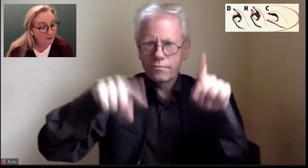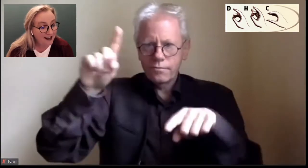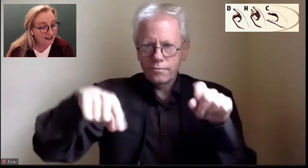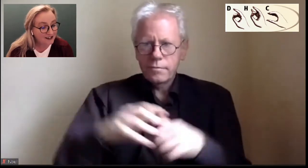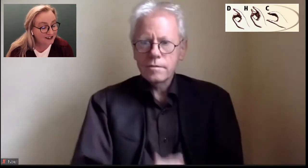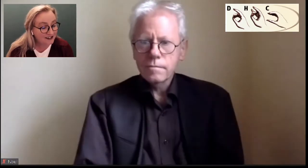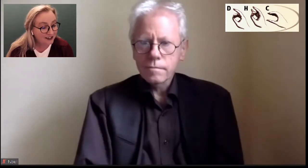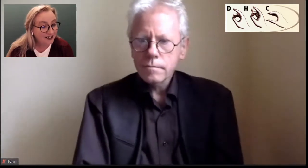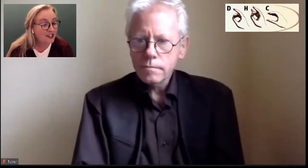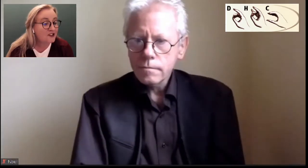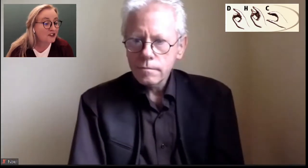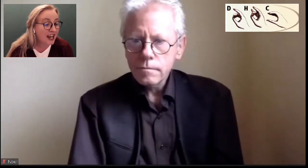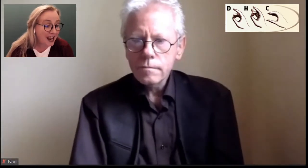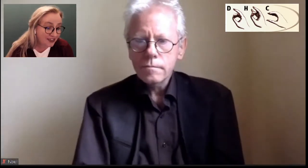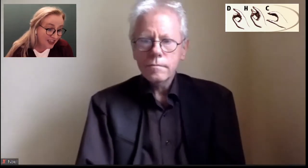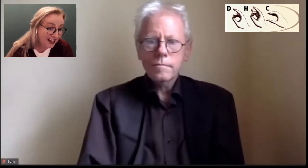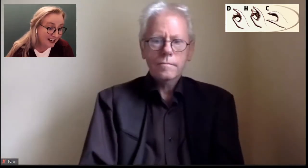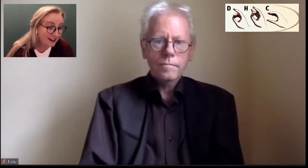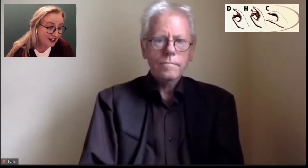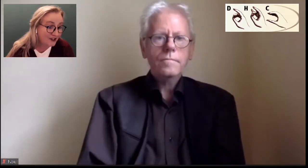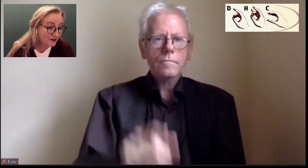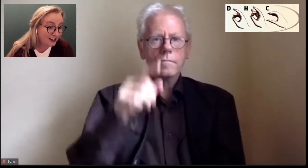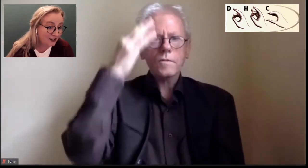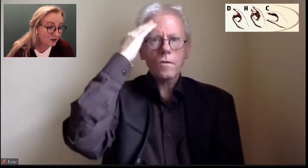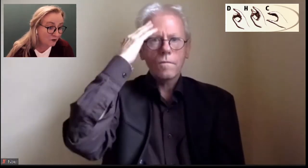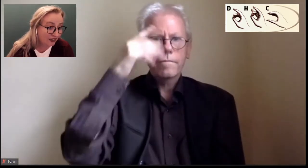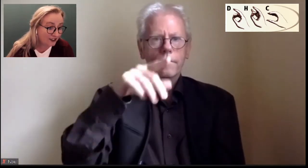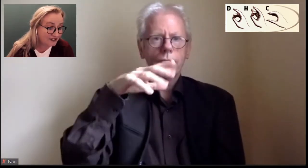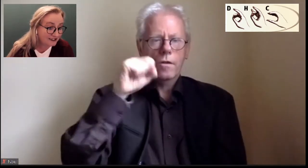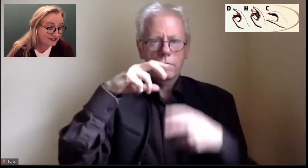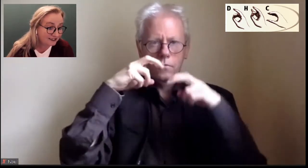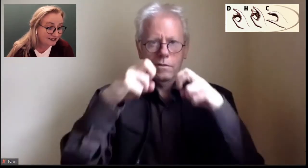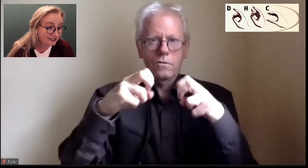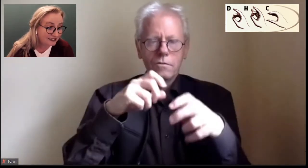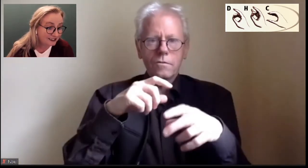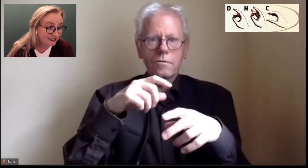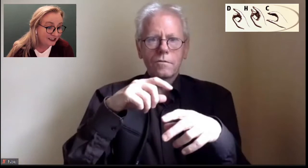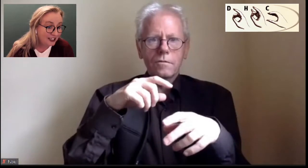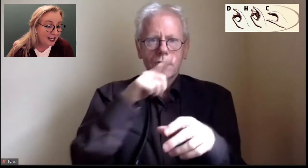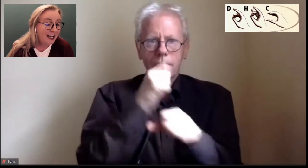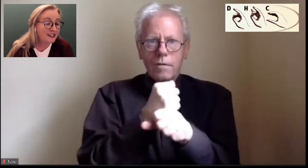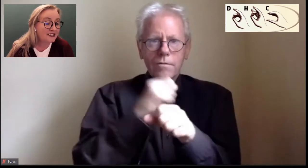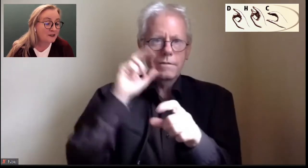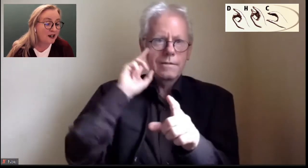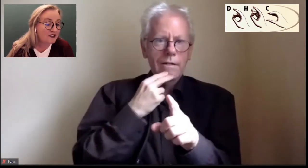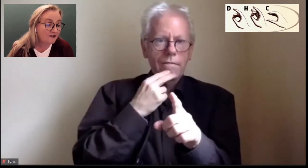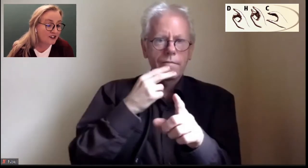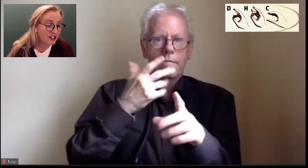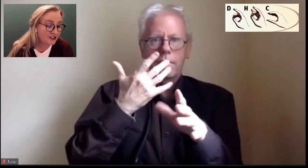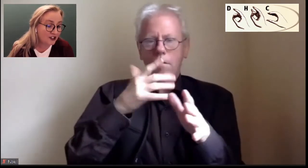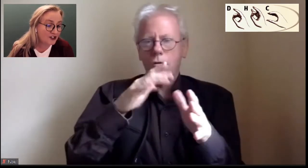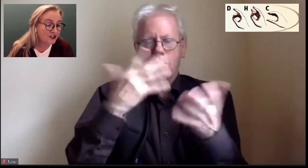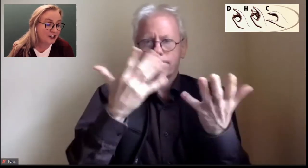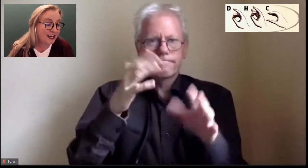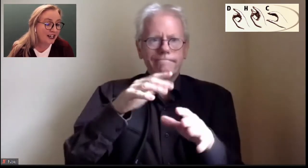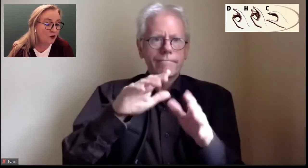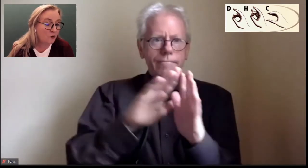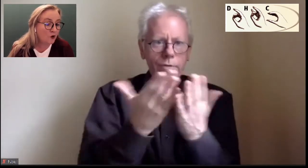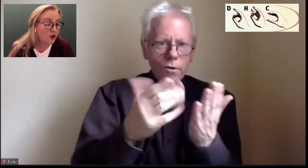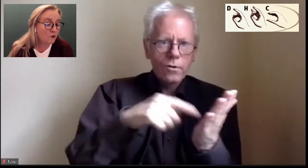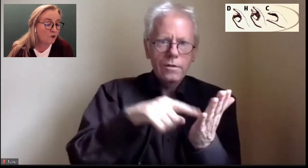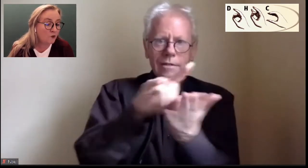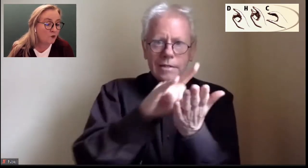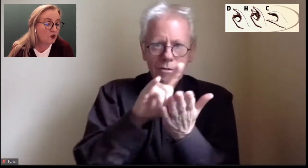in the past. And they are no longer with us. And as part of research,